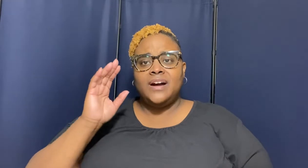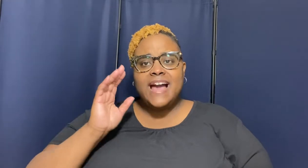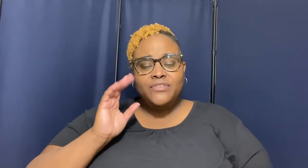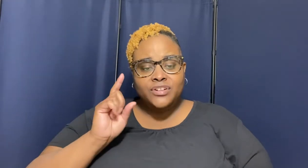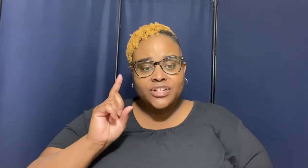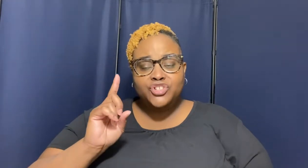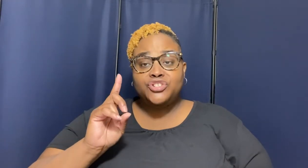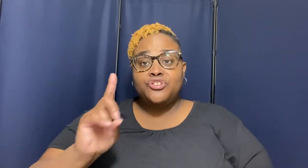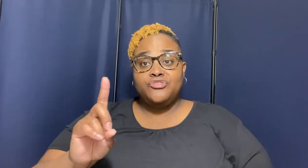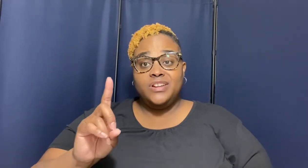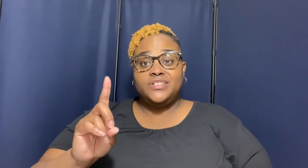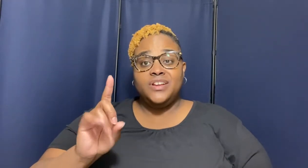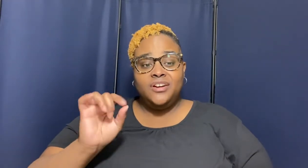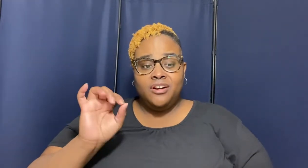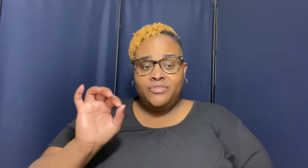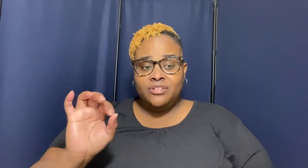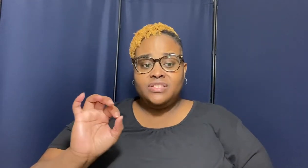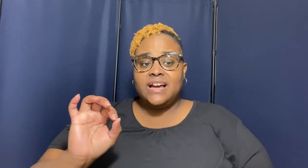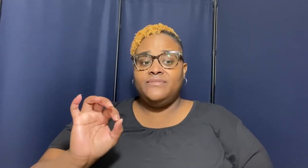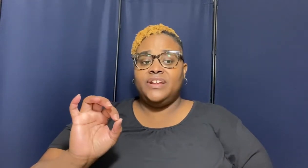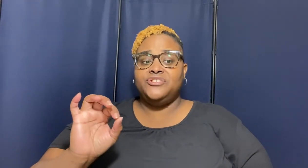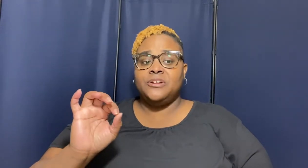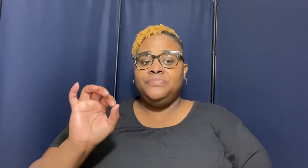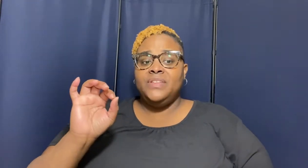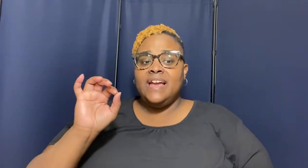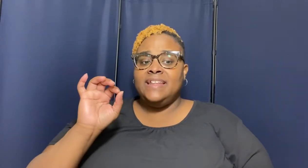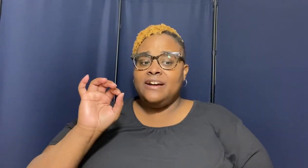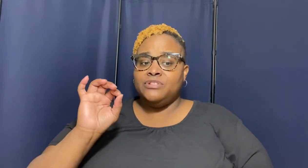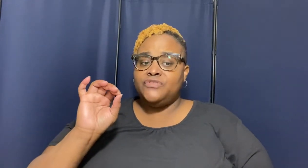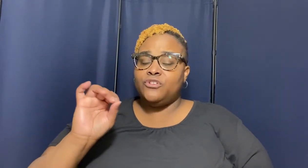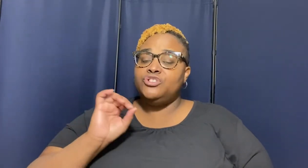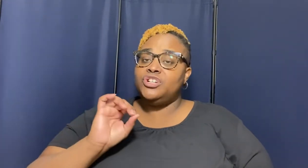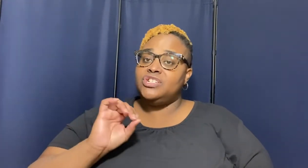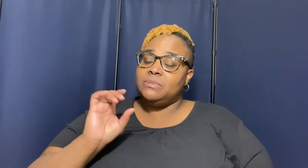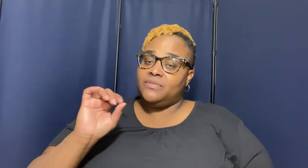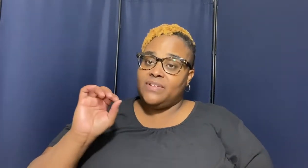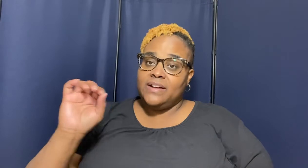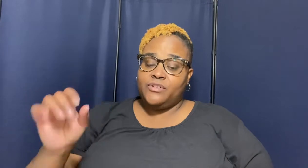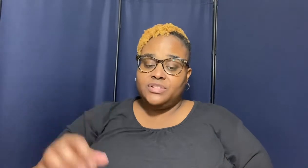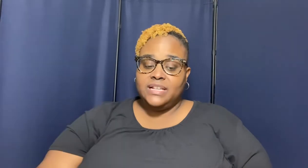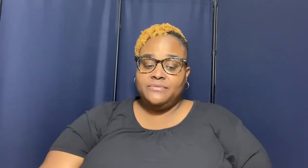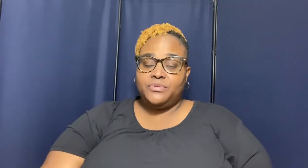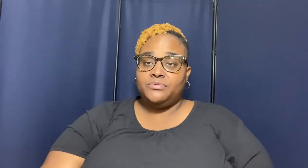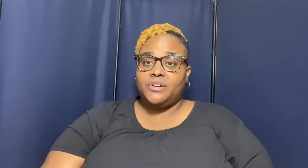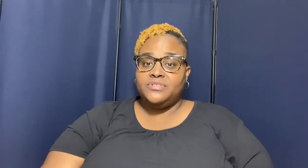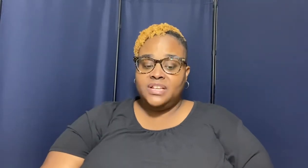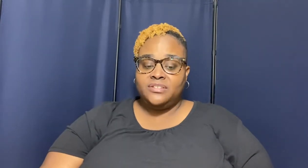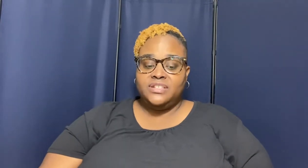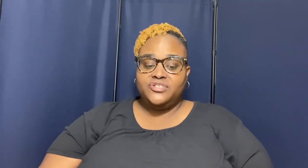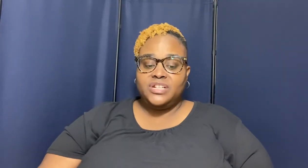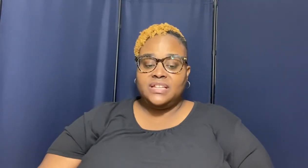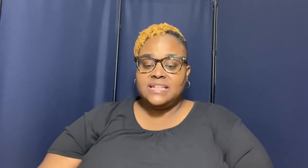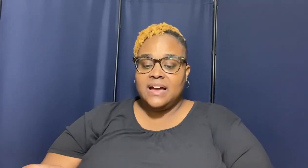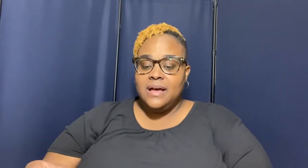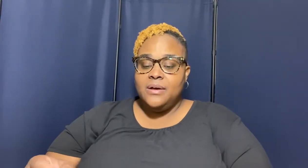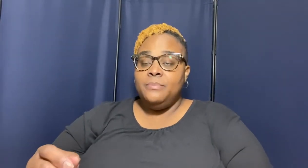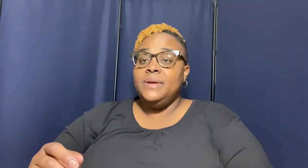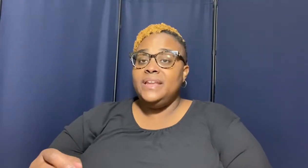having an assurance of your salvation and that was first john chapter 5 verse 11 through 13 so listen check this out many